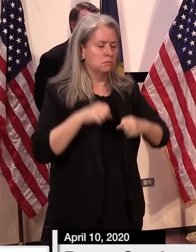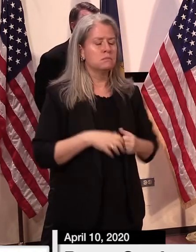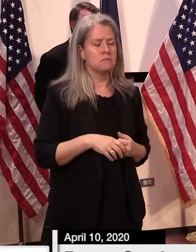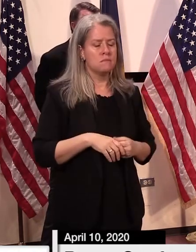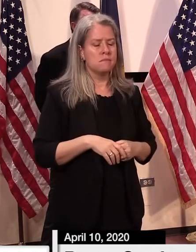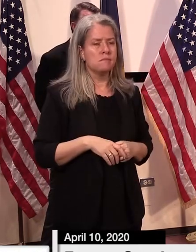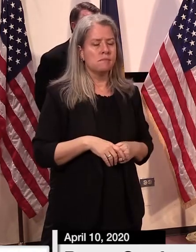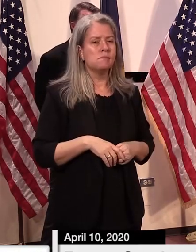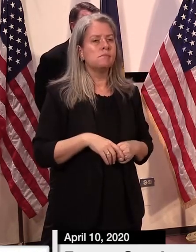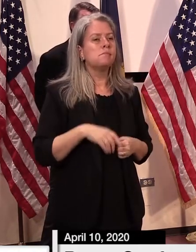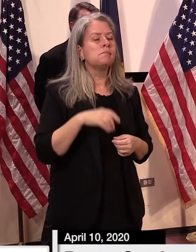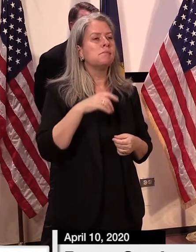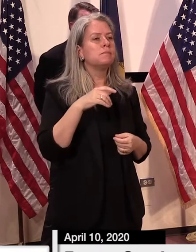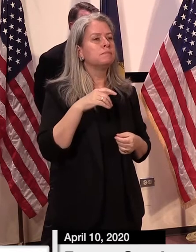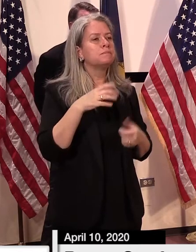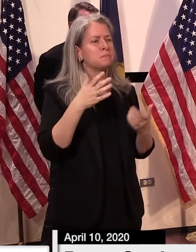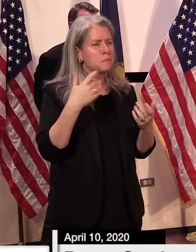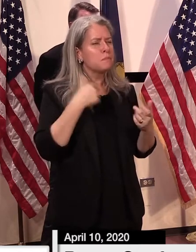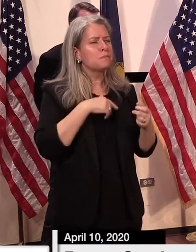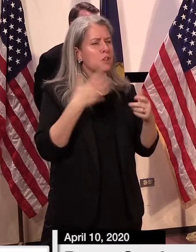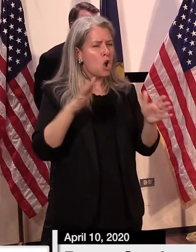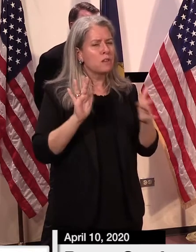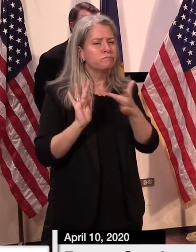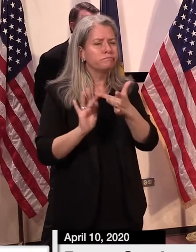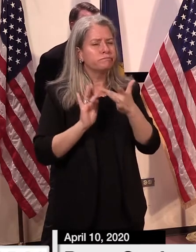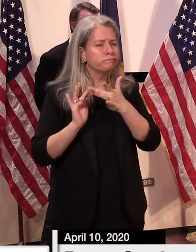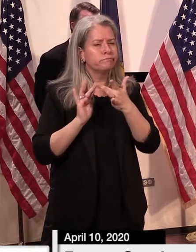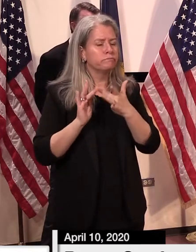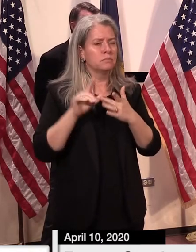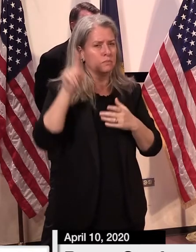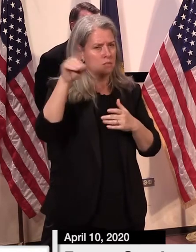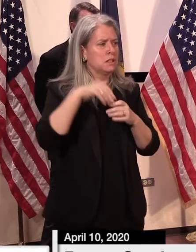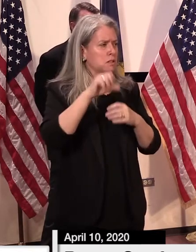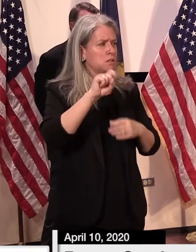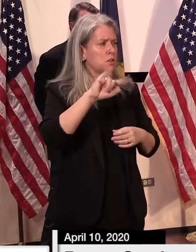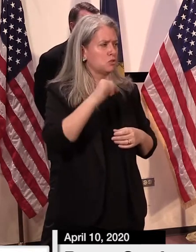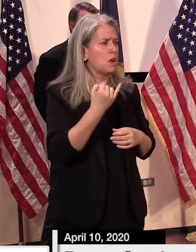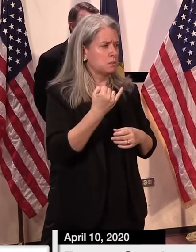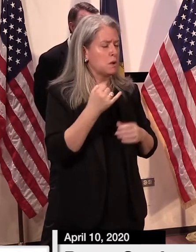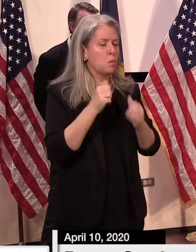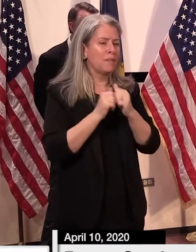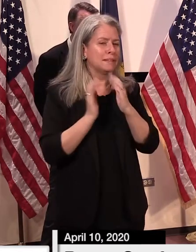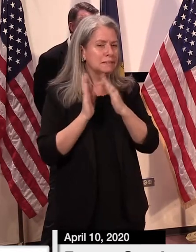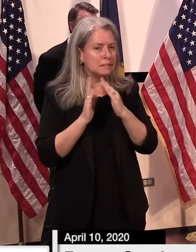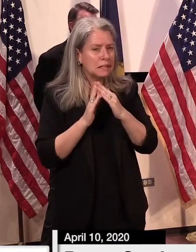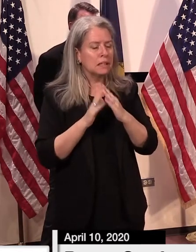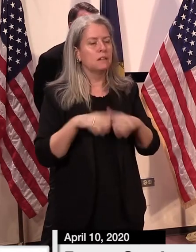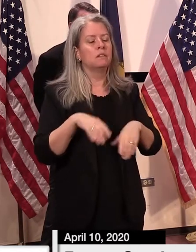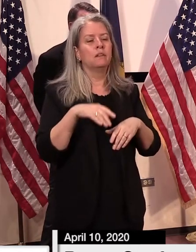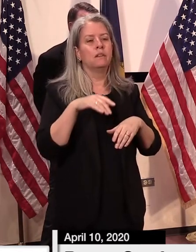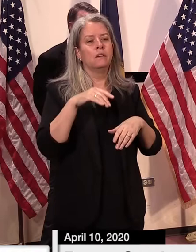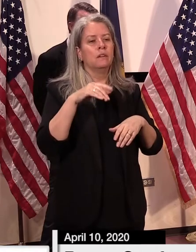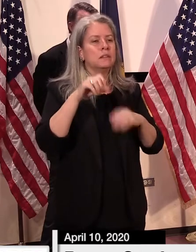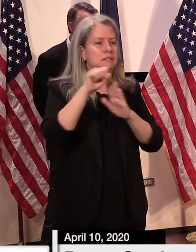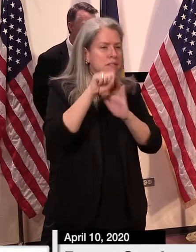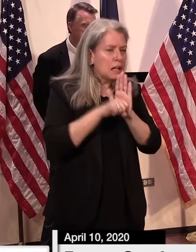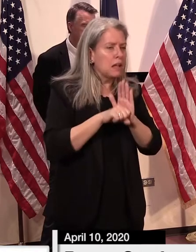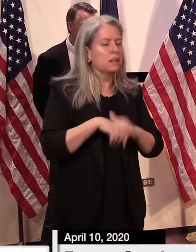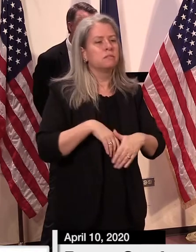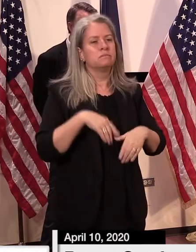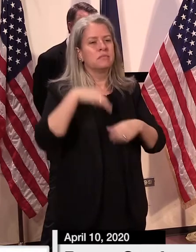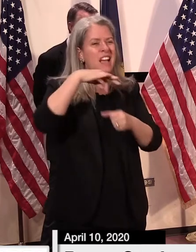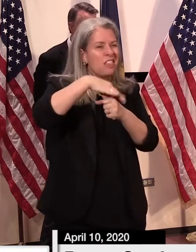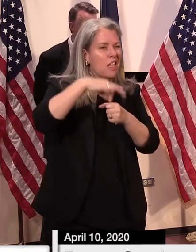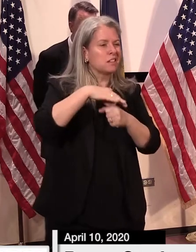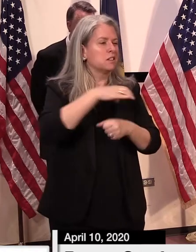we've done a lot of outreach up in the St. Johnsbury area, both with town officials and state officials, state